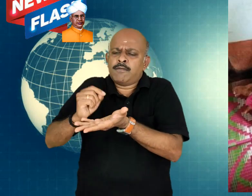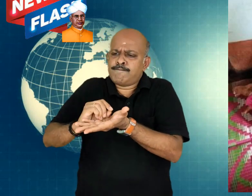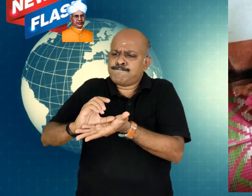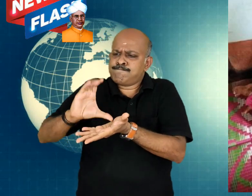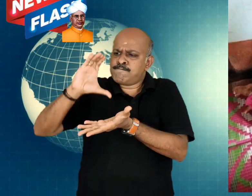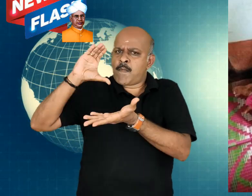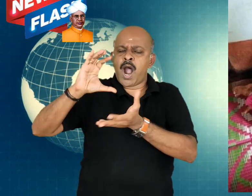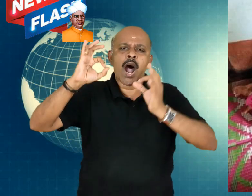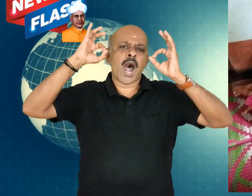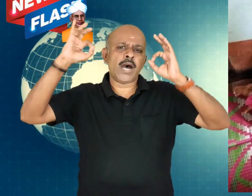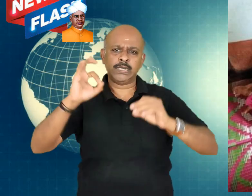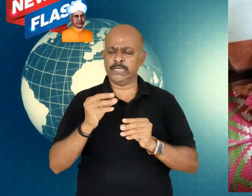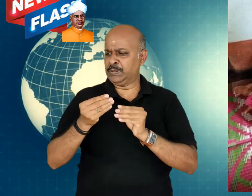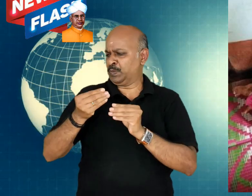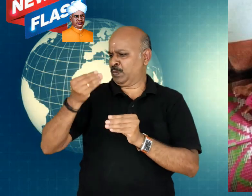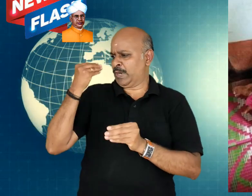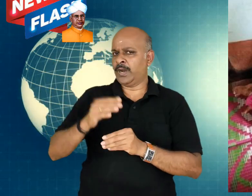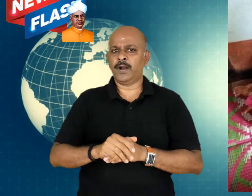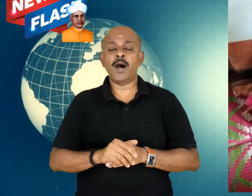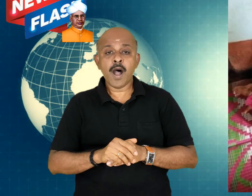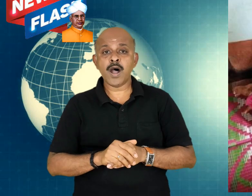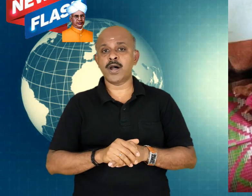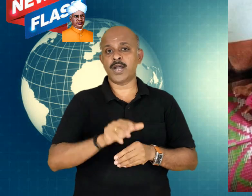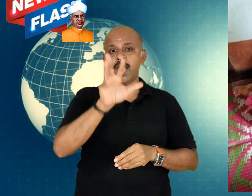she saved for that gold to be on her neck.